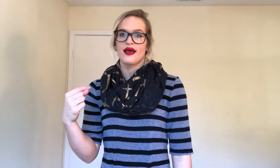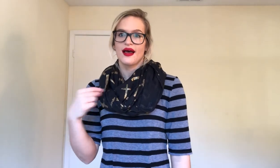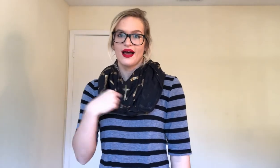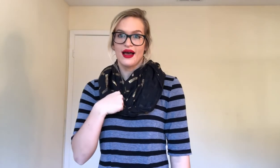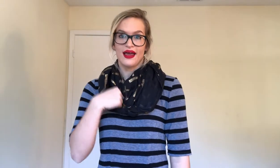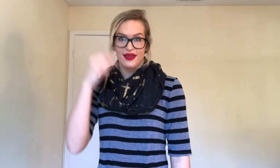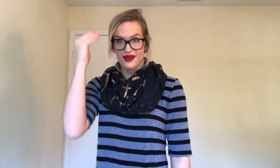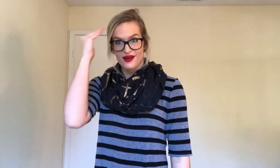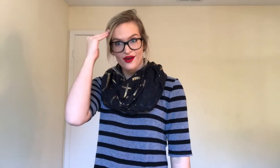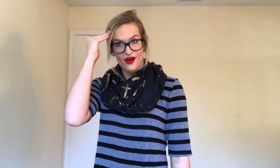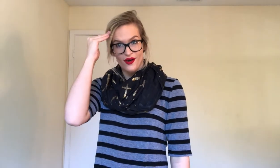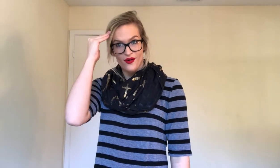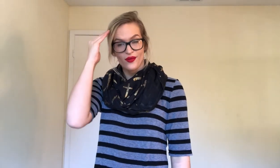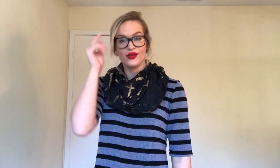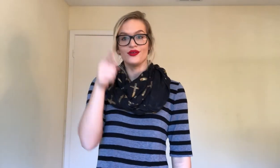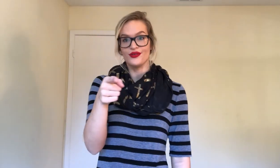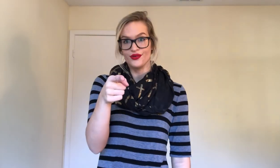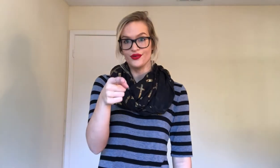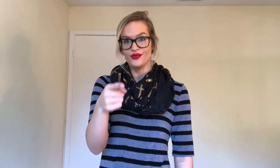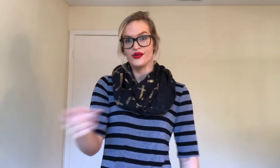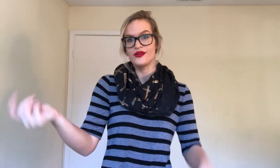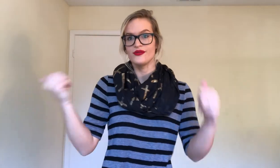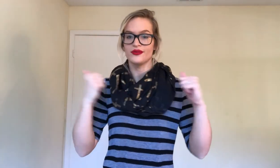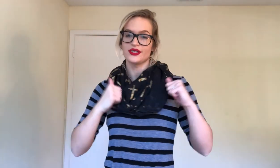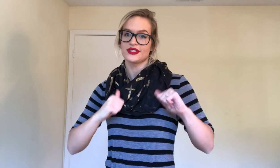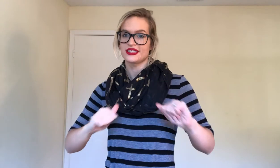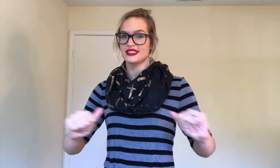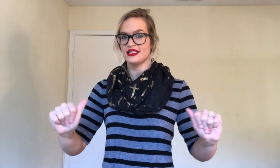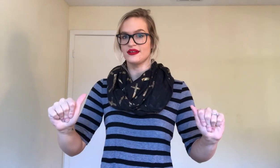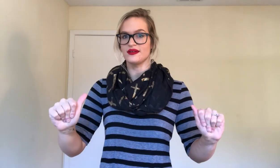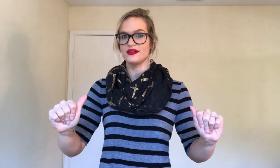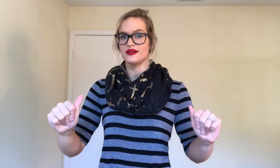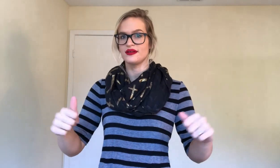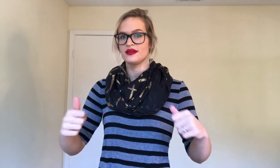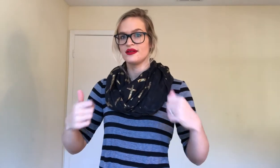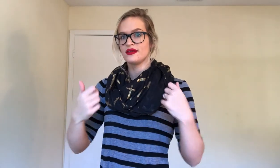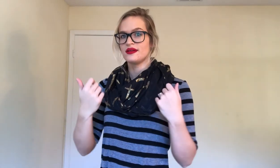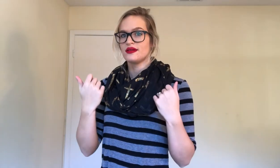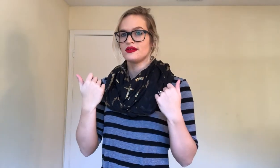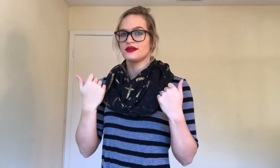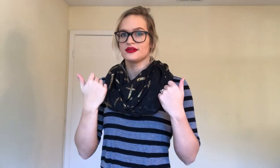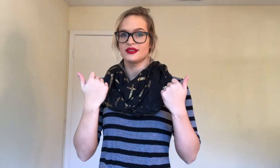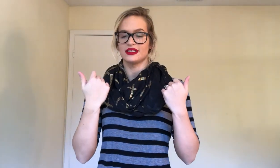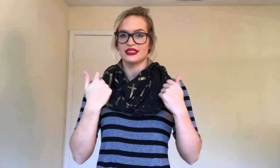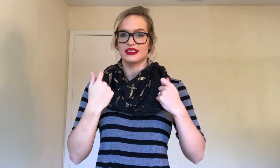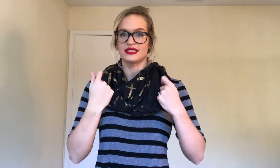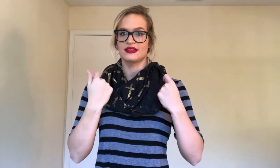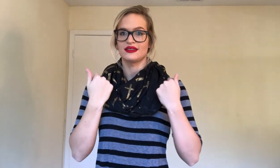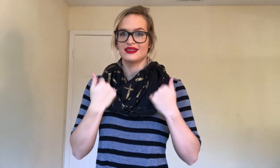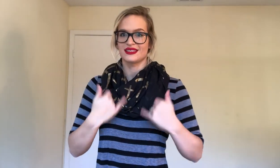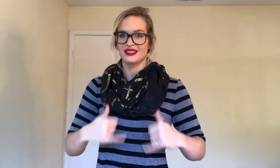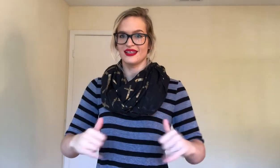I. Know. You. Will. Still. So this is. Still.